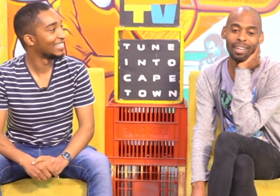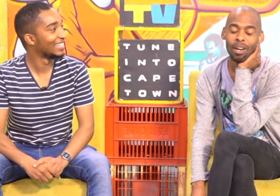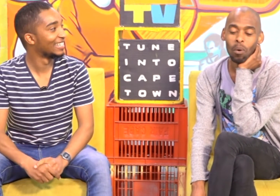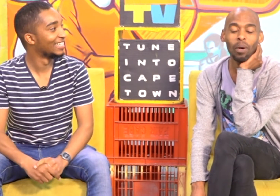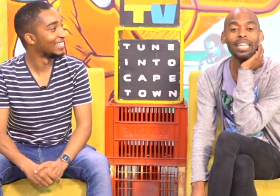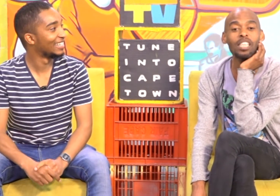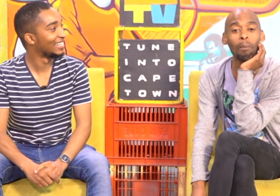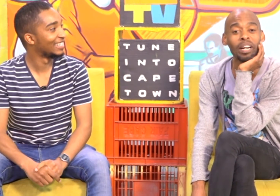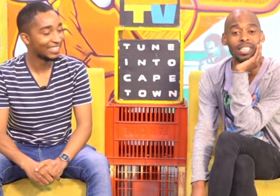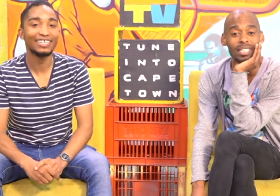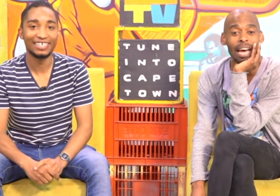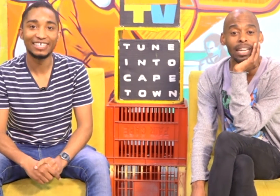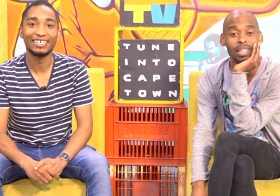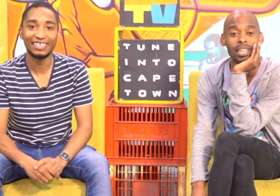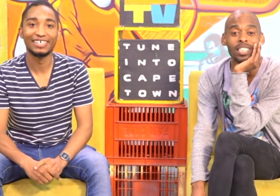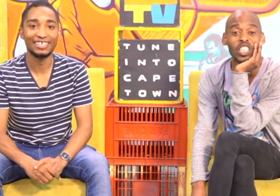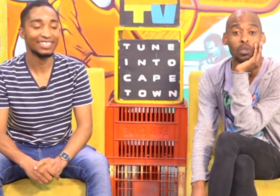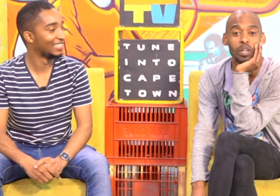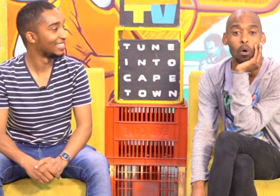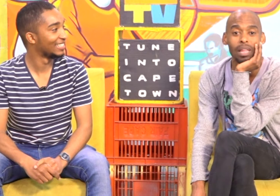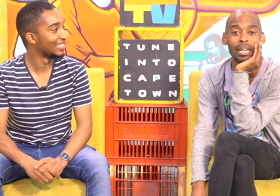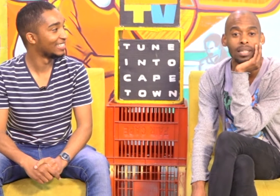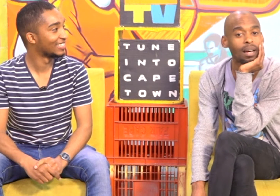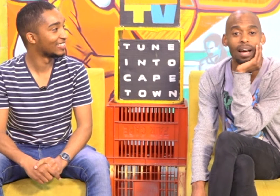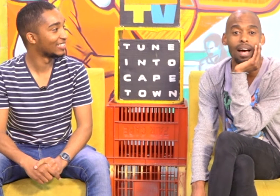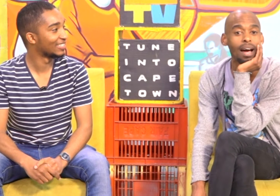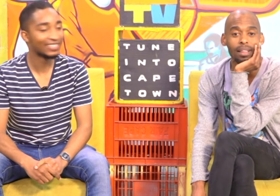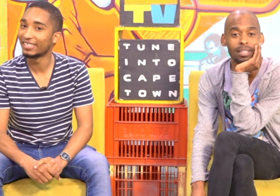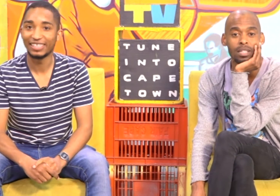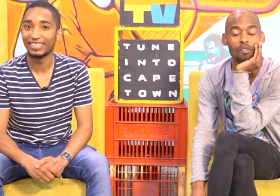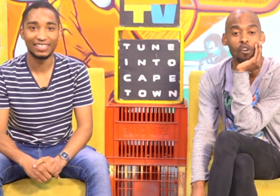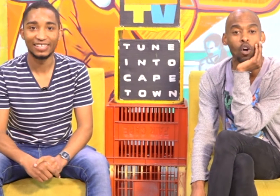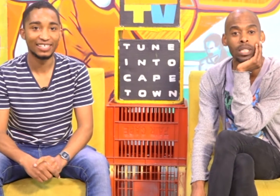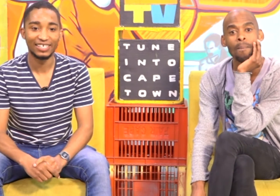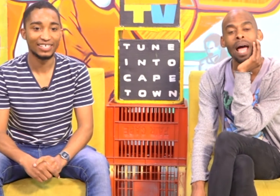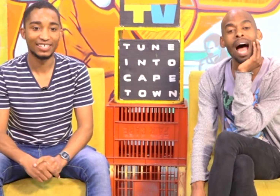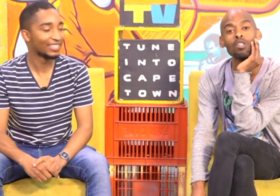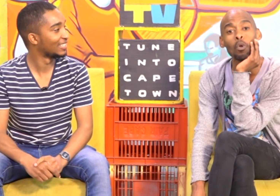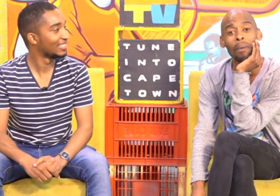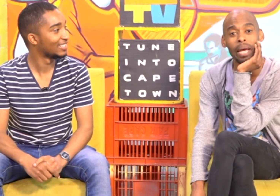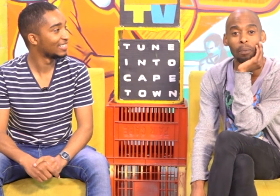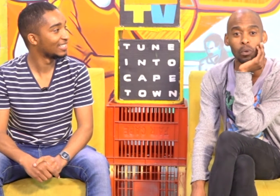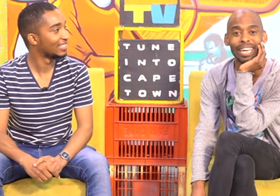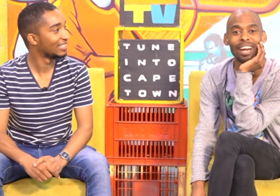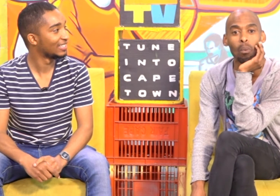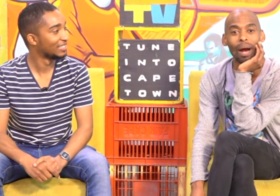Who interpreted And little did we know That This is fraud How do people Get away